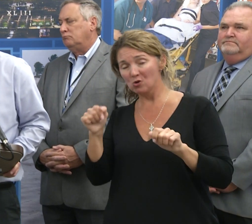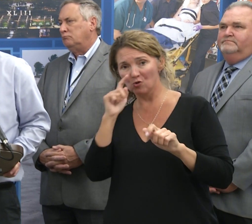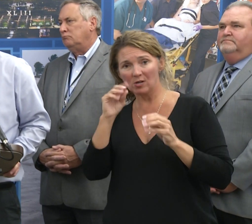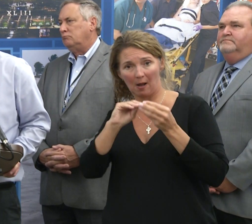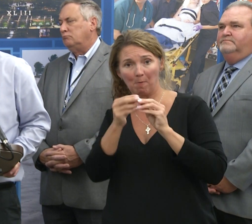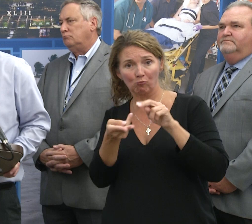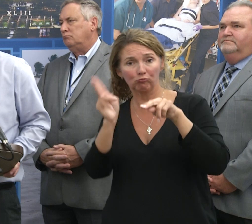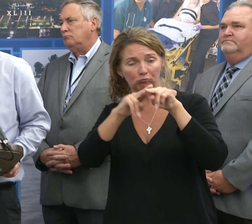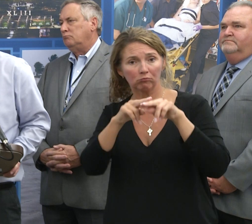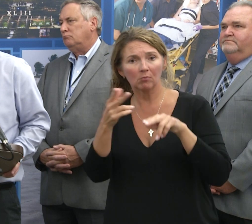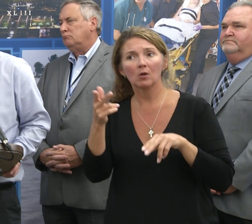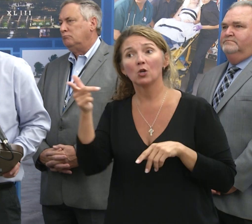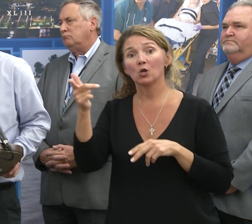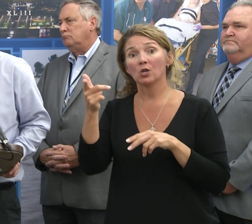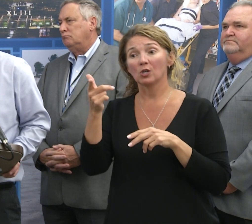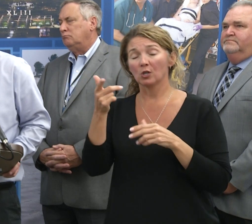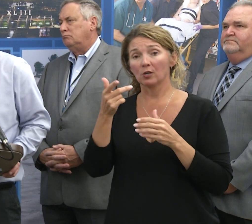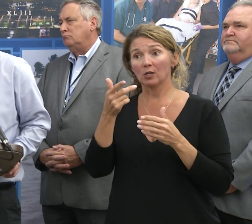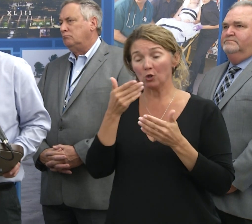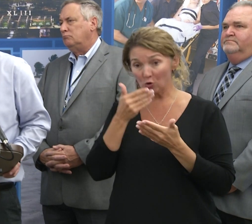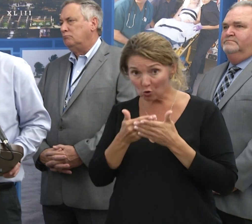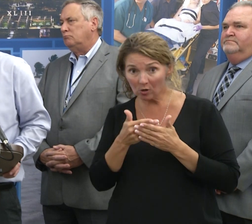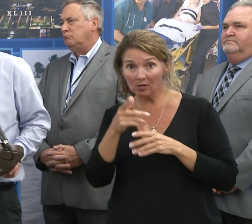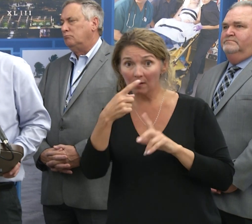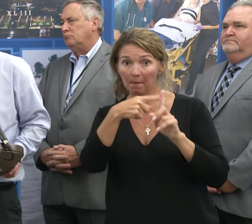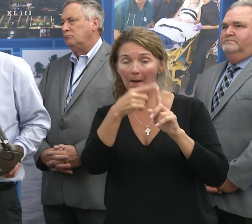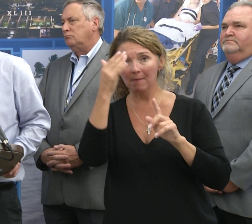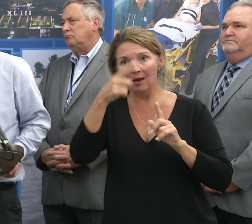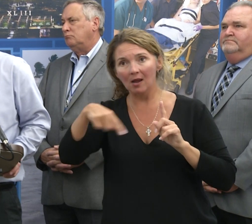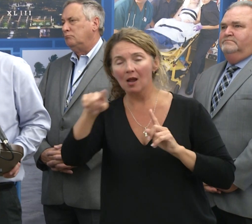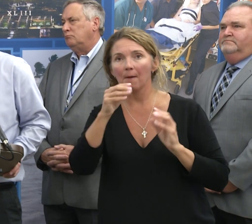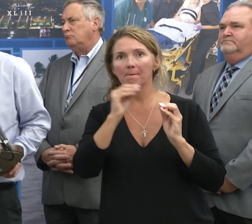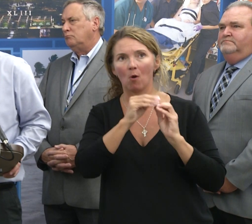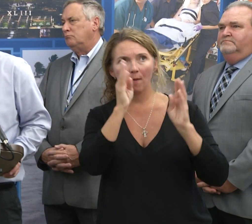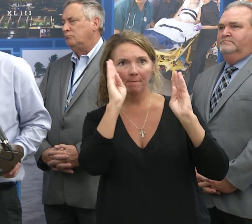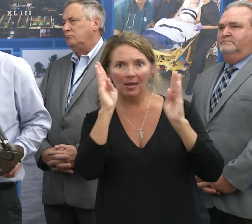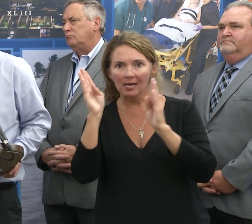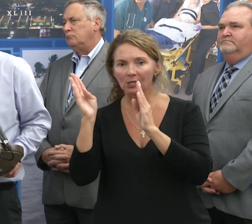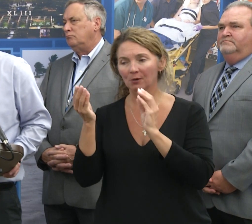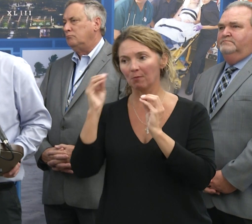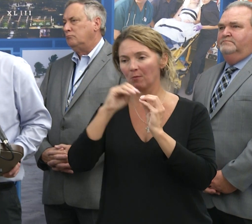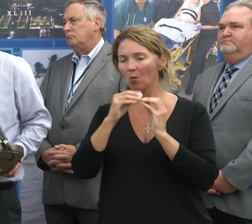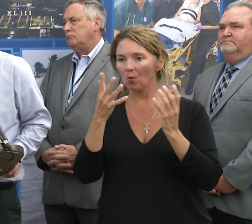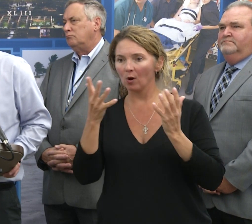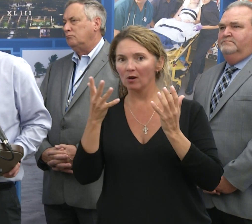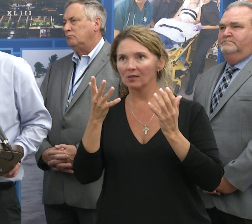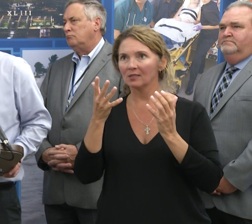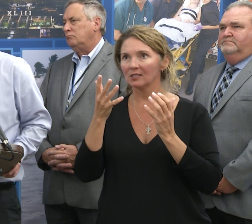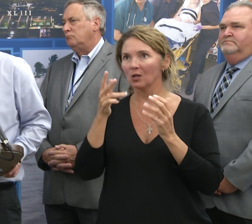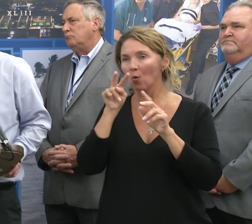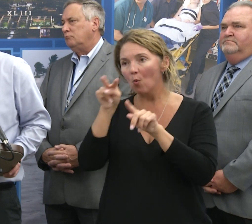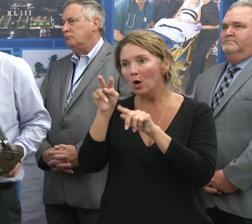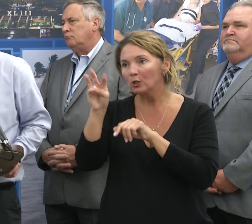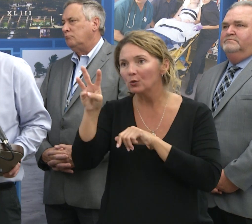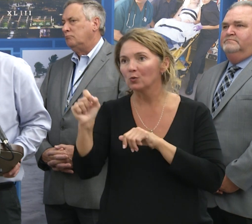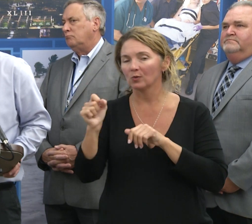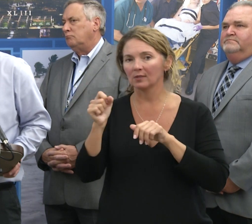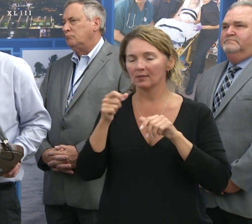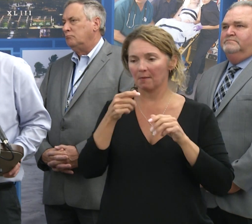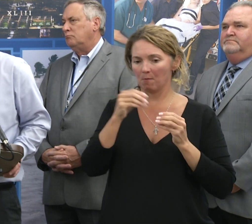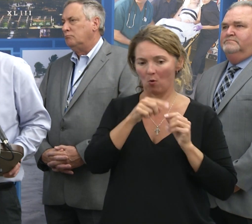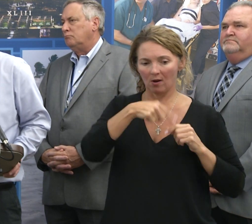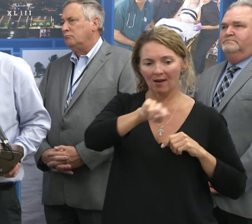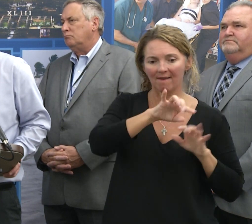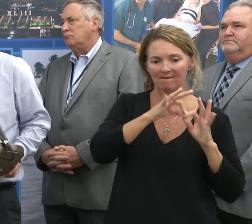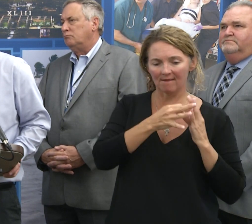now be useful, in a sense, because more people will be paying attention to tropical weather, allowing them